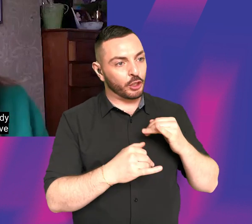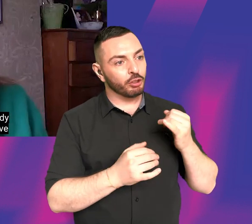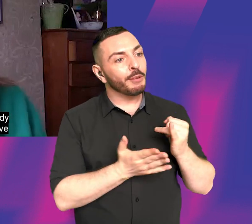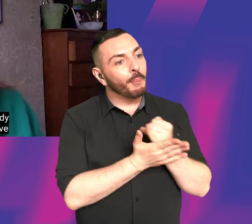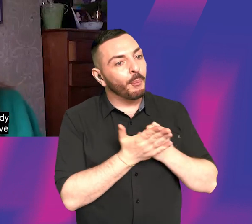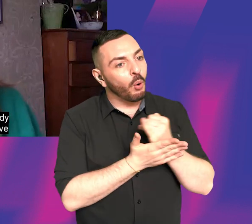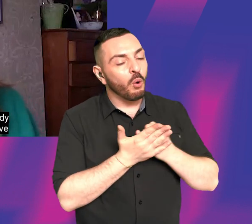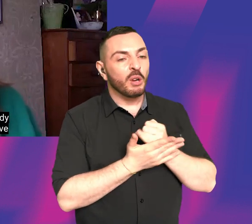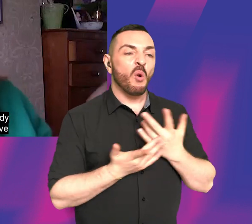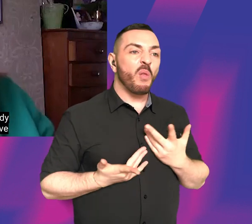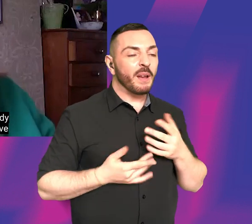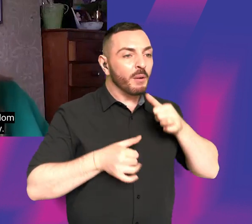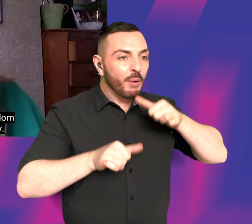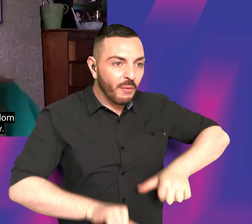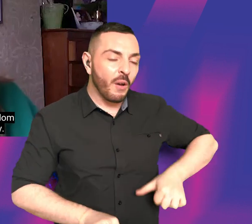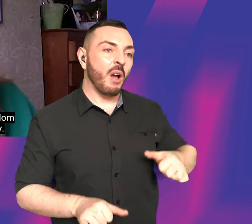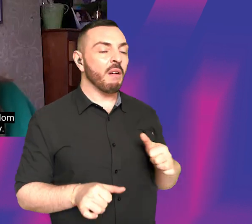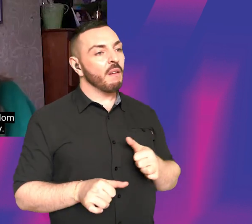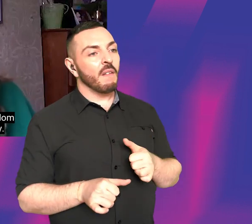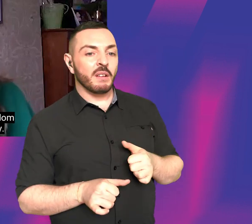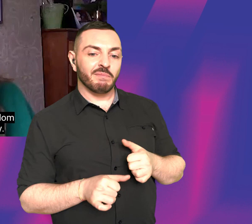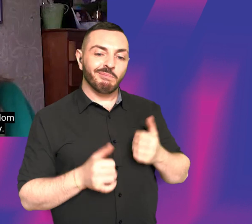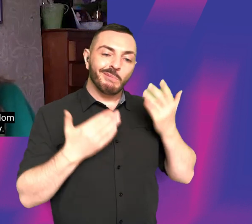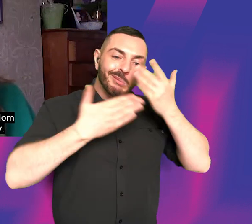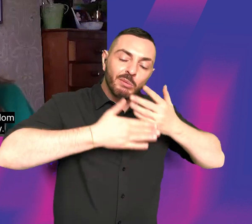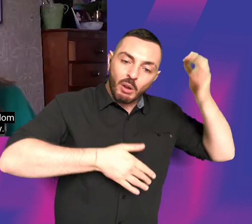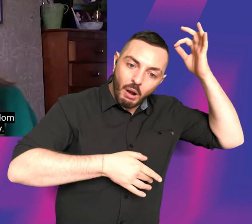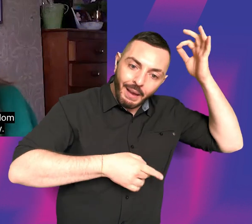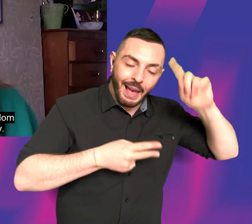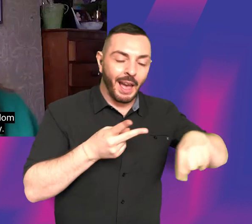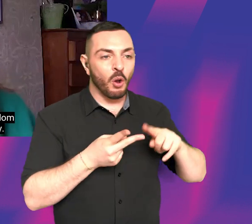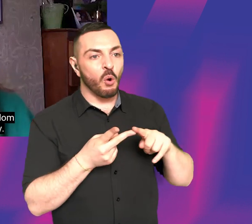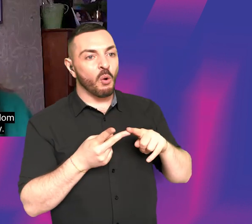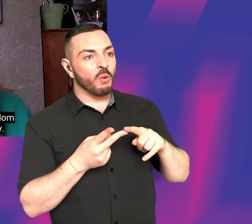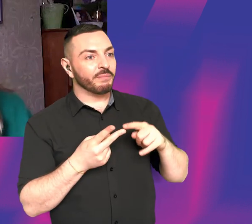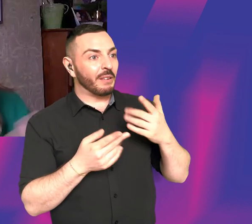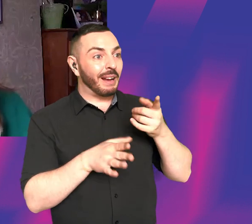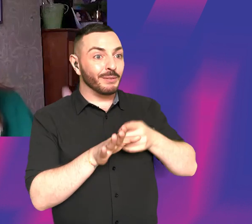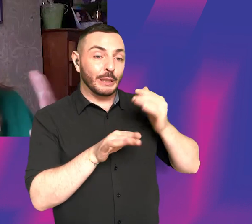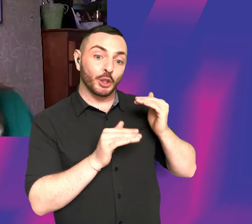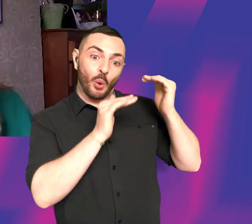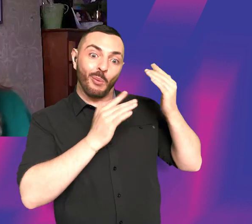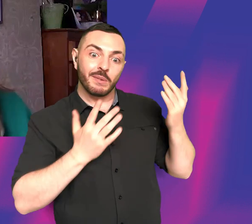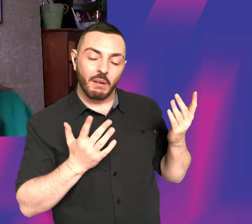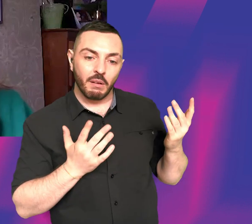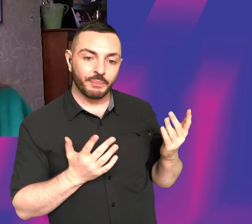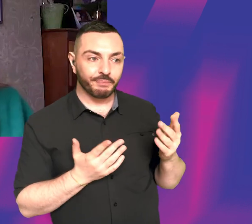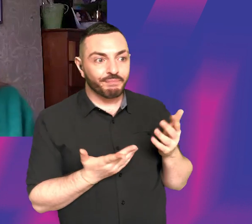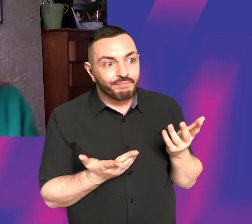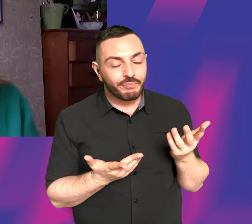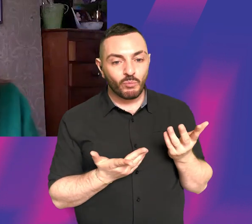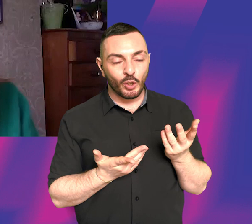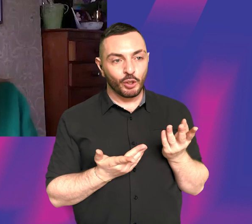somebody with dark hair or somebody who is five years older or to do with all these random things that you can't control anyway. And so it's really unhelpful to